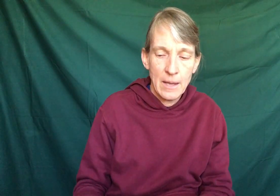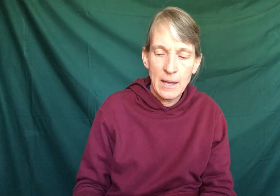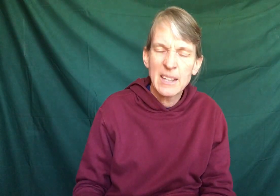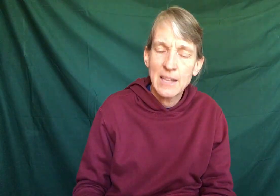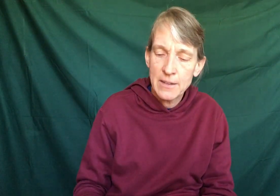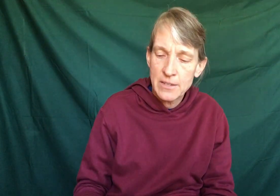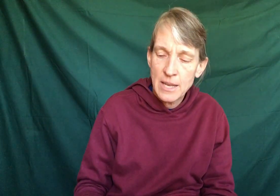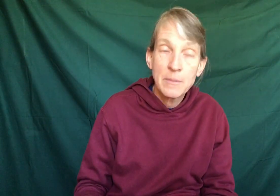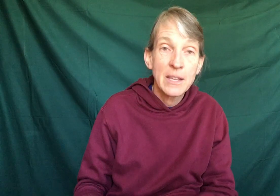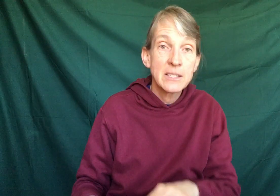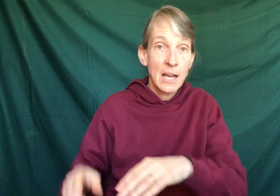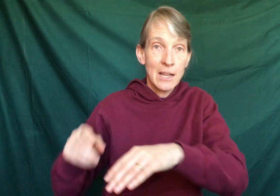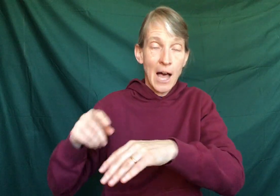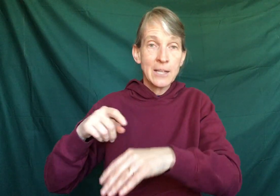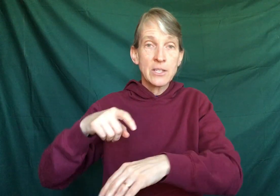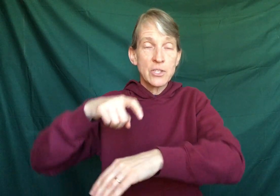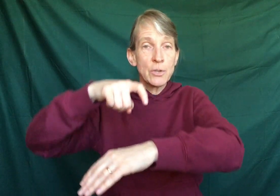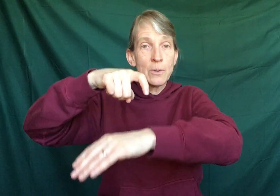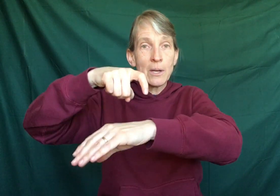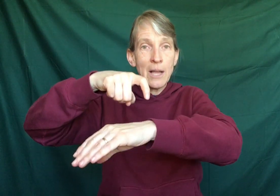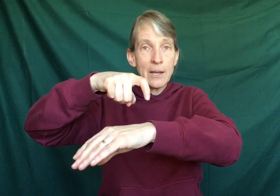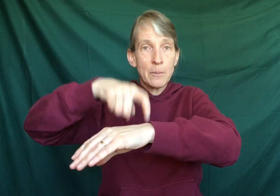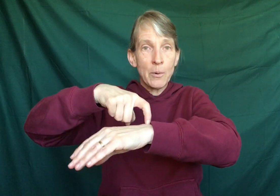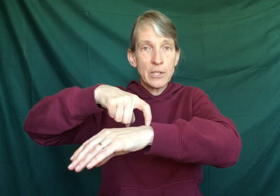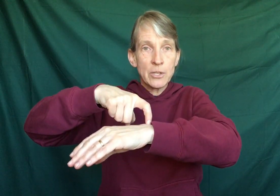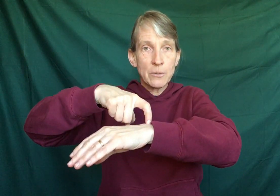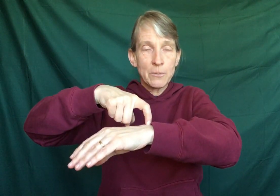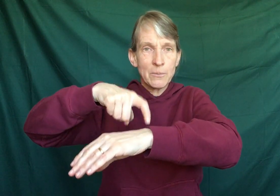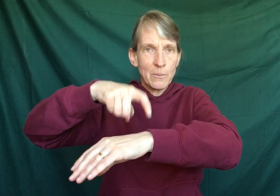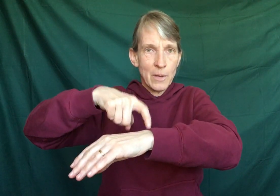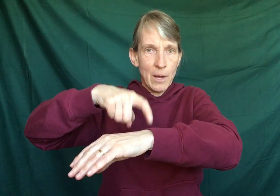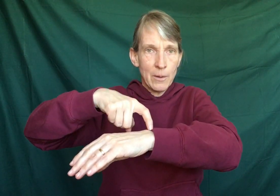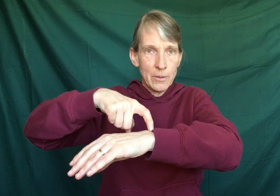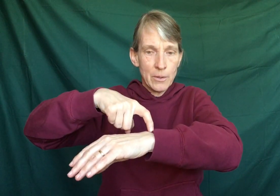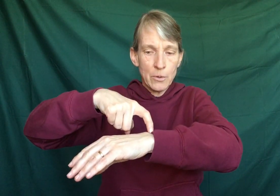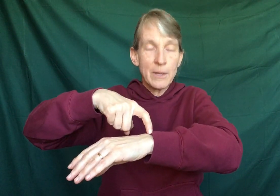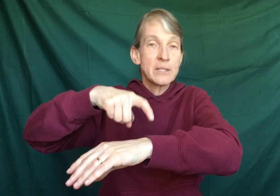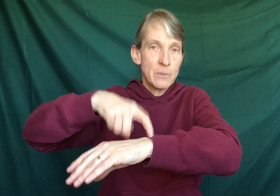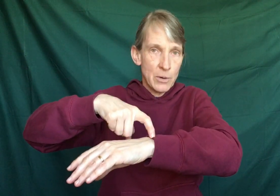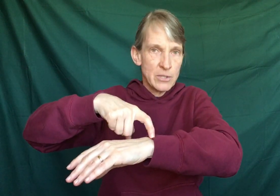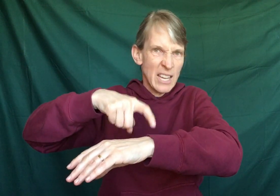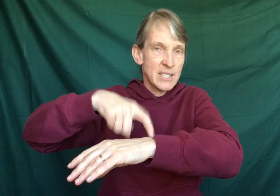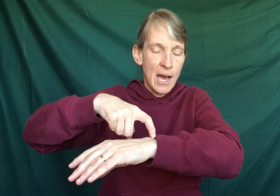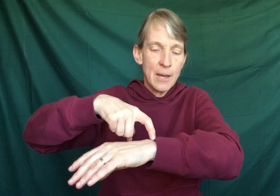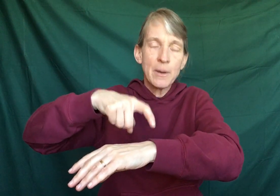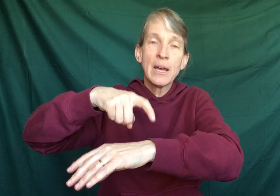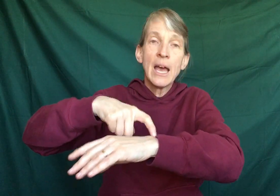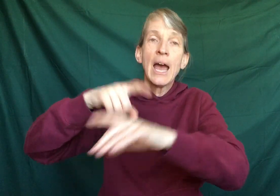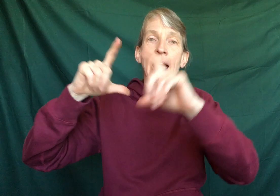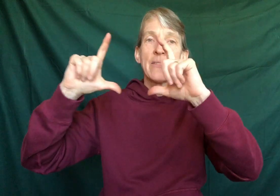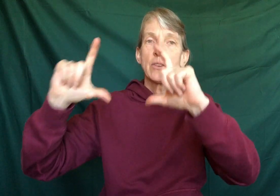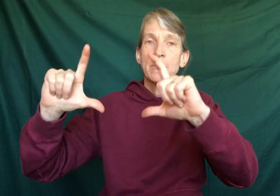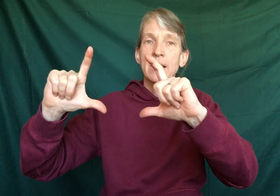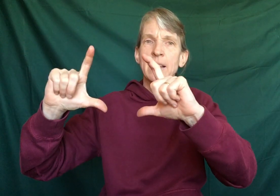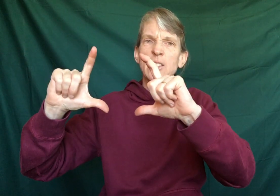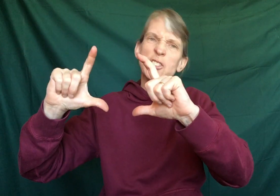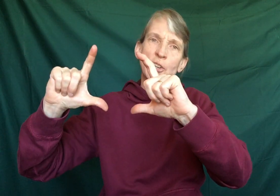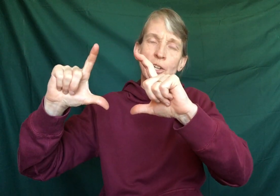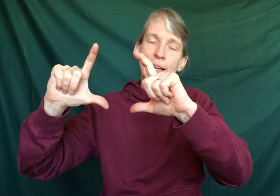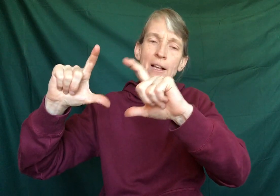And a lot of the same things. Clocks is new. Clock, you point to your wrist where you say time, and then you make like a little circle like